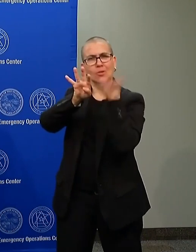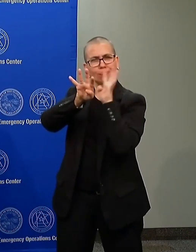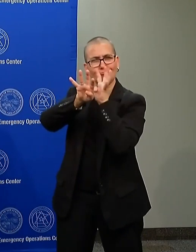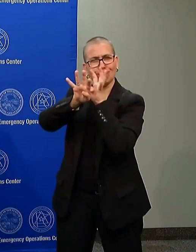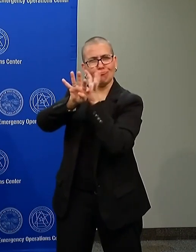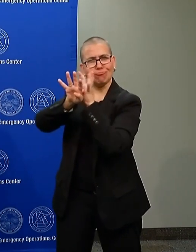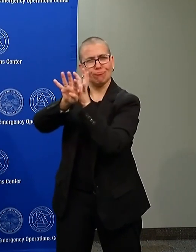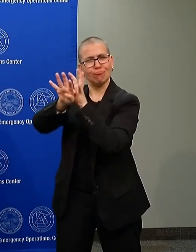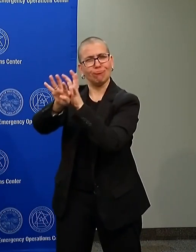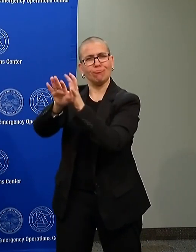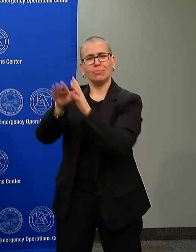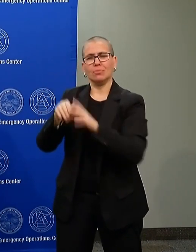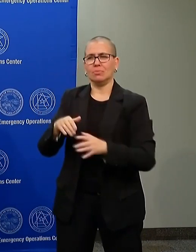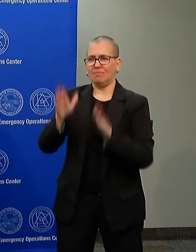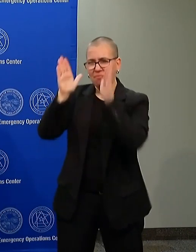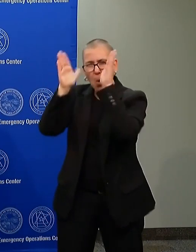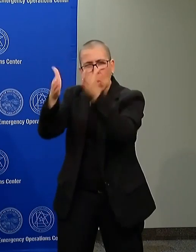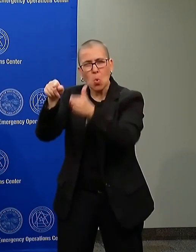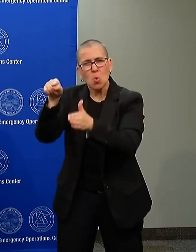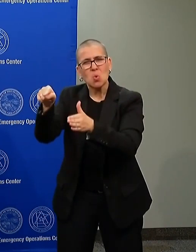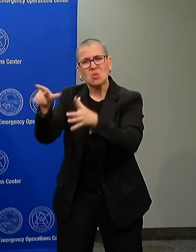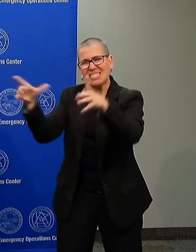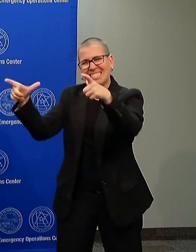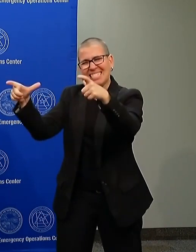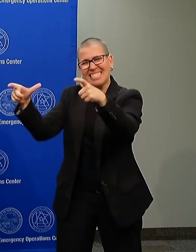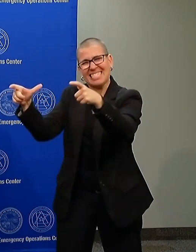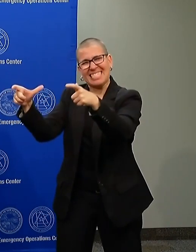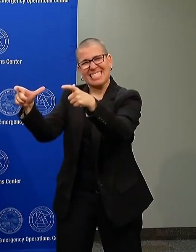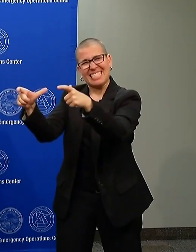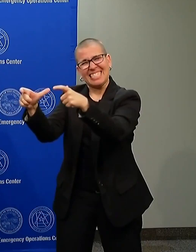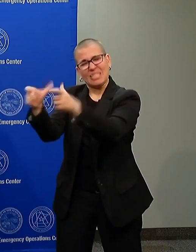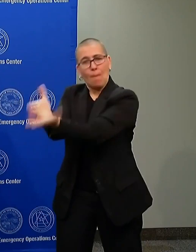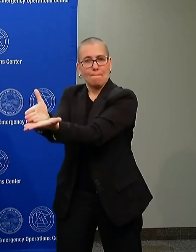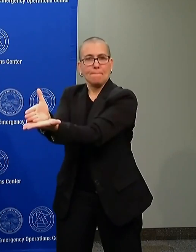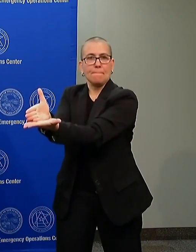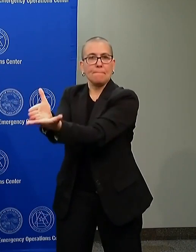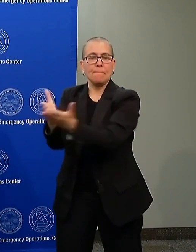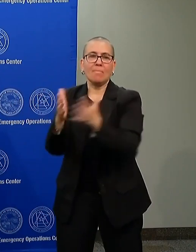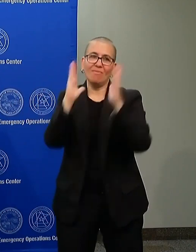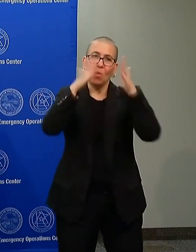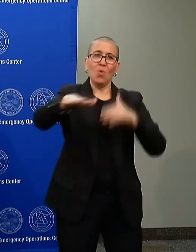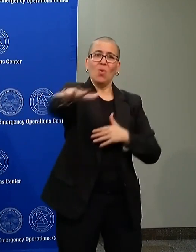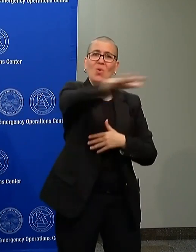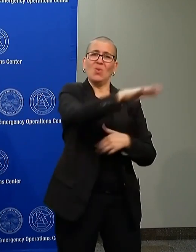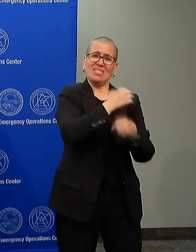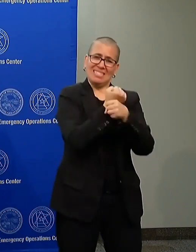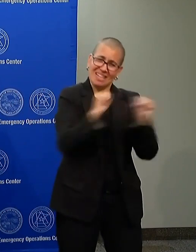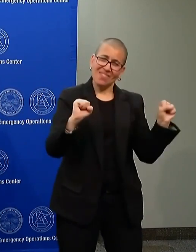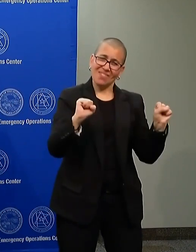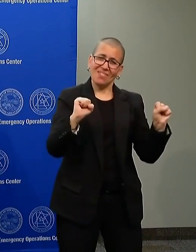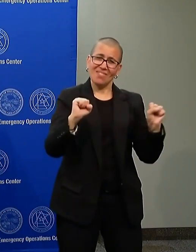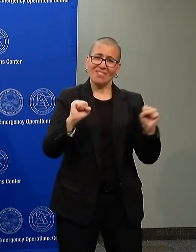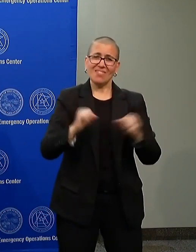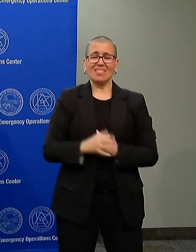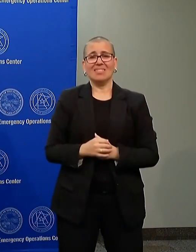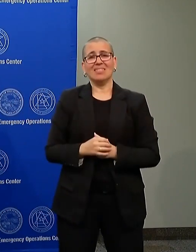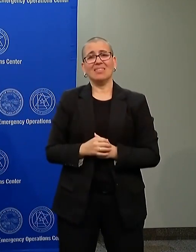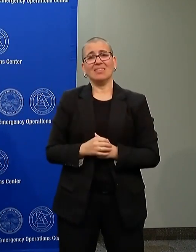on our personal safety and the personal liberties of the Twin Cities area.